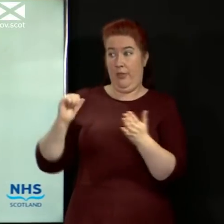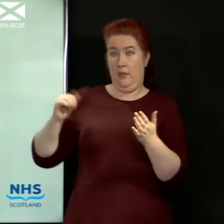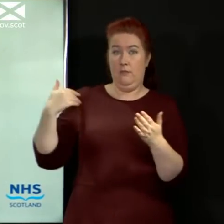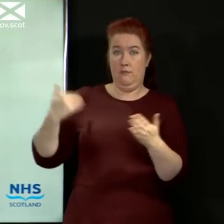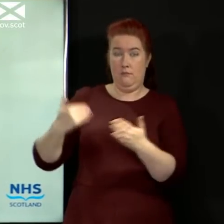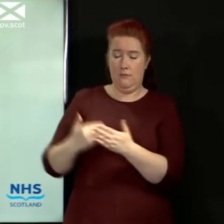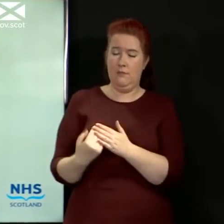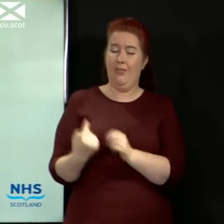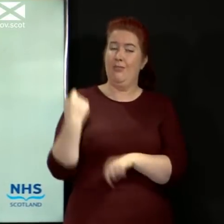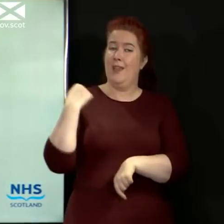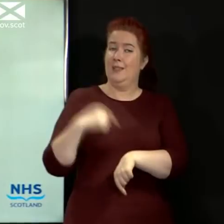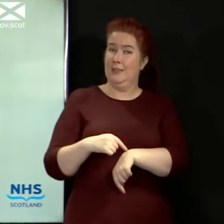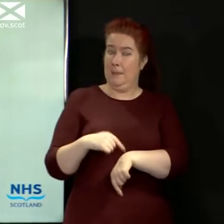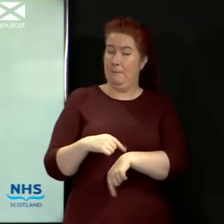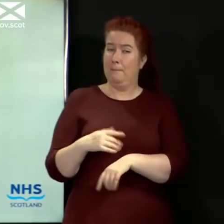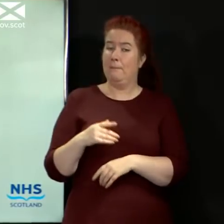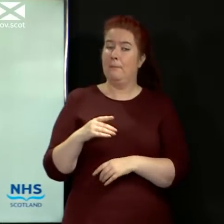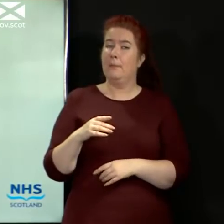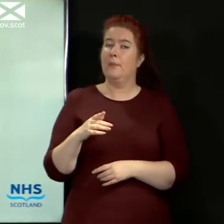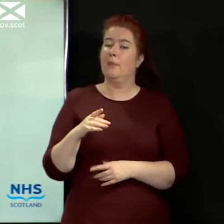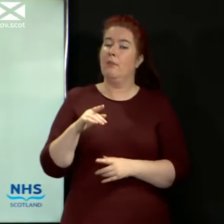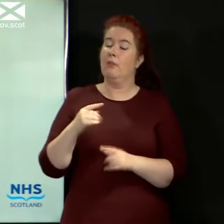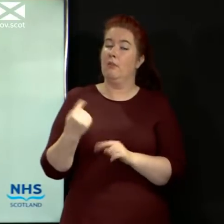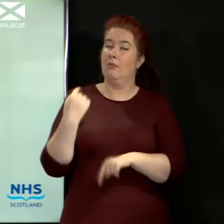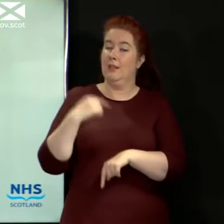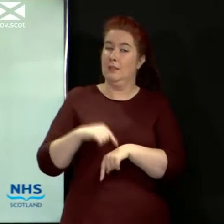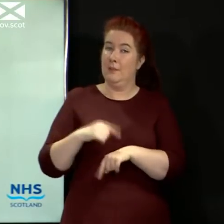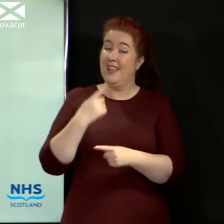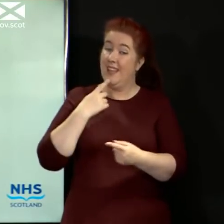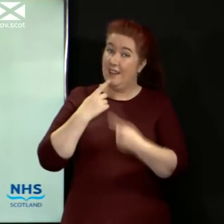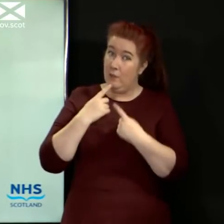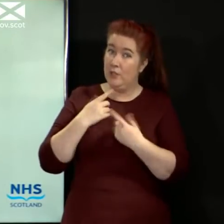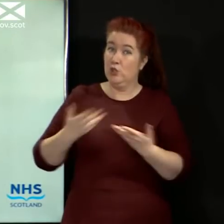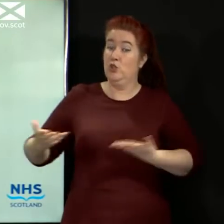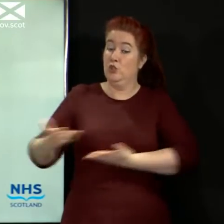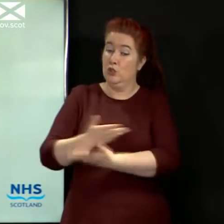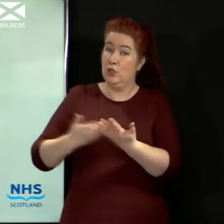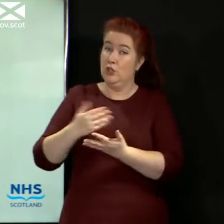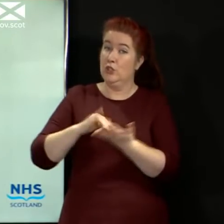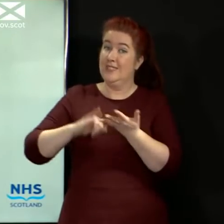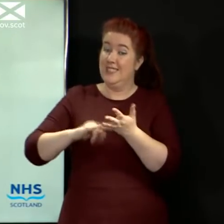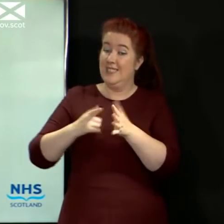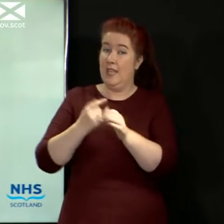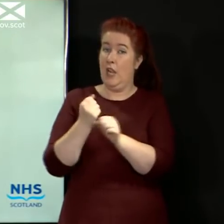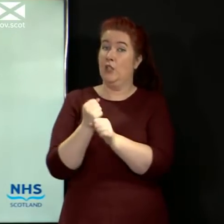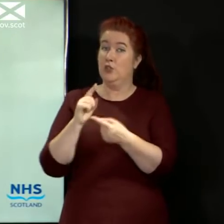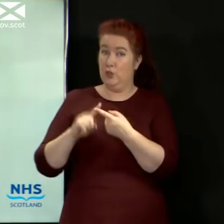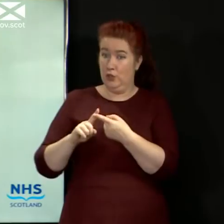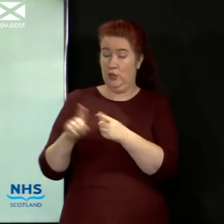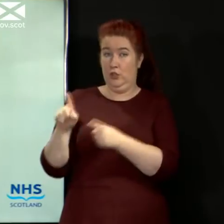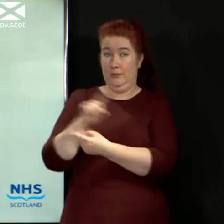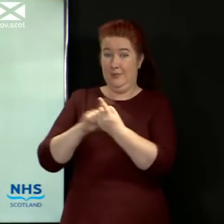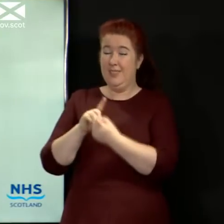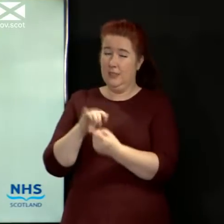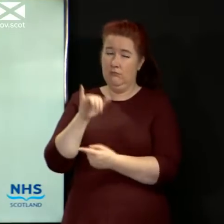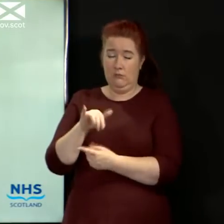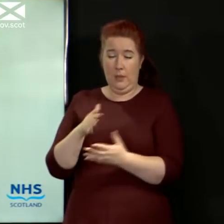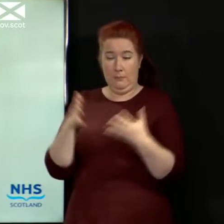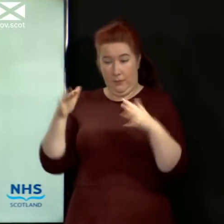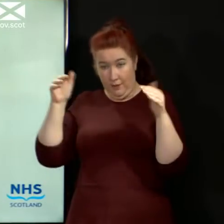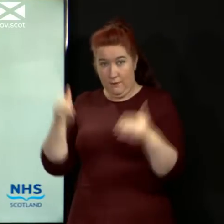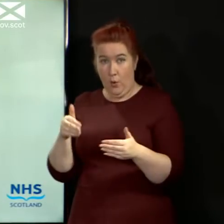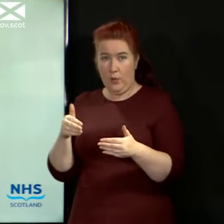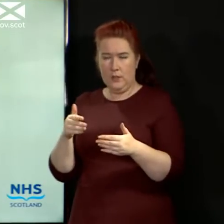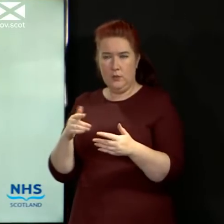that period of time, the information which was being discussed at SAGE, a big focus of that was